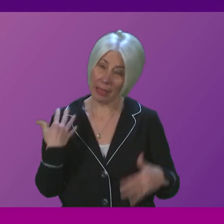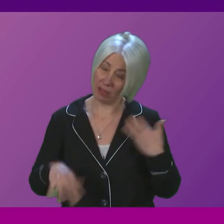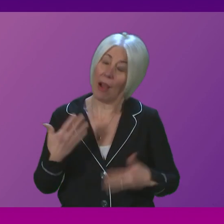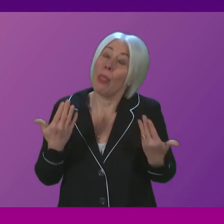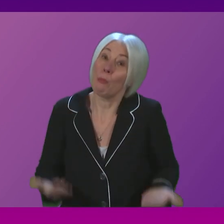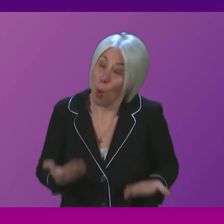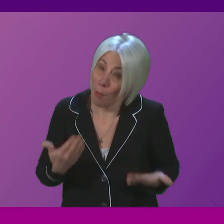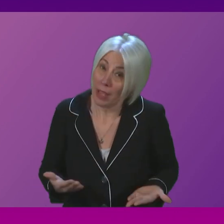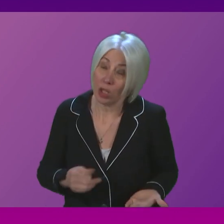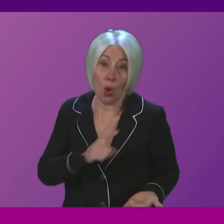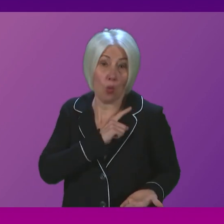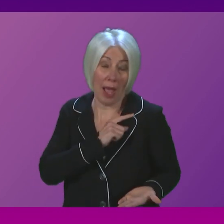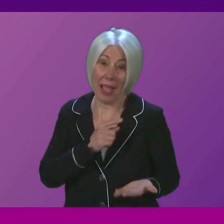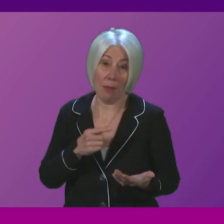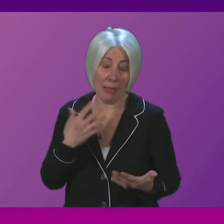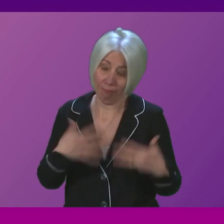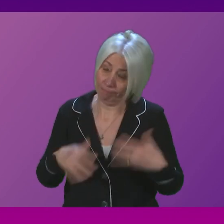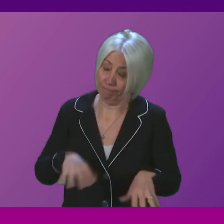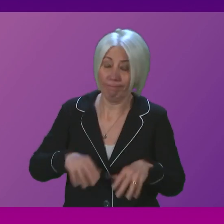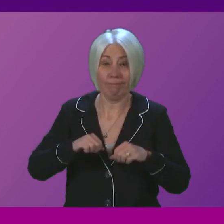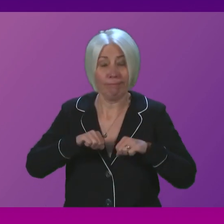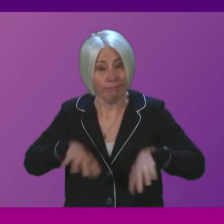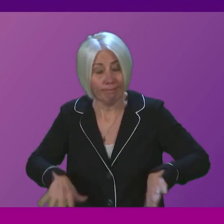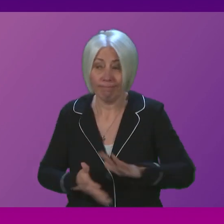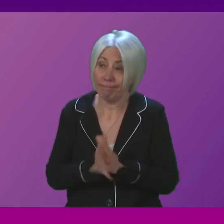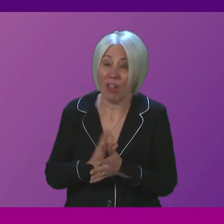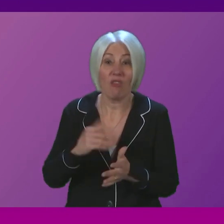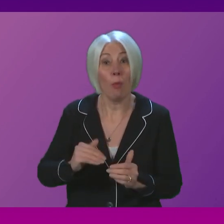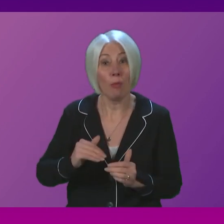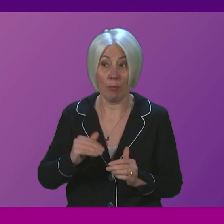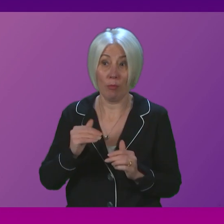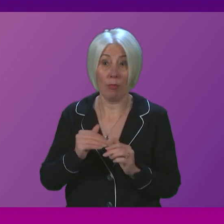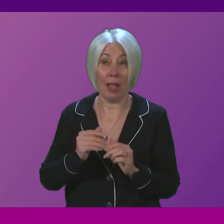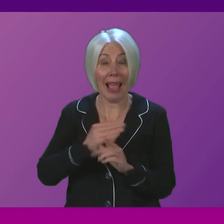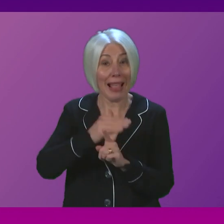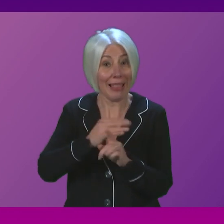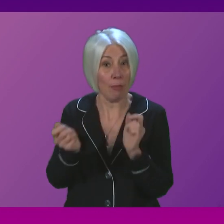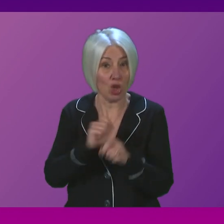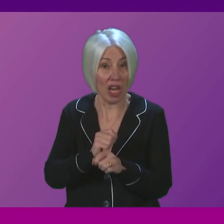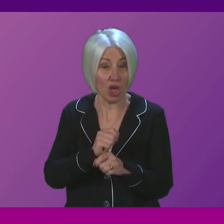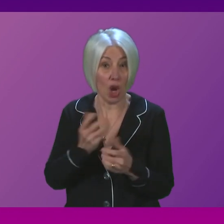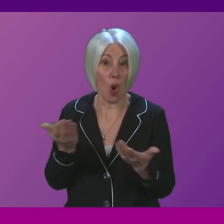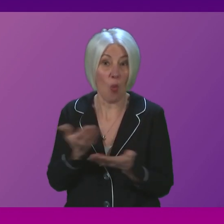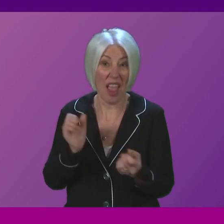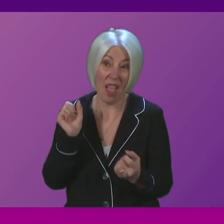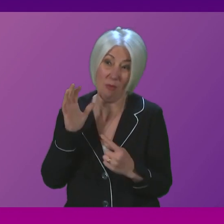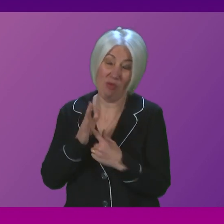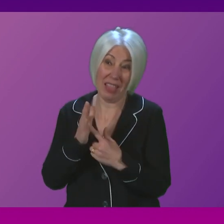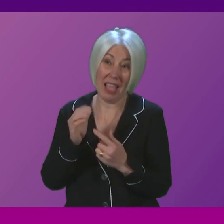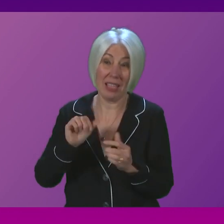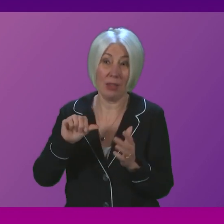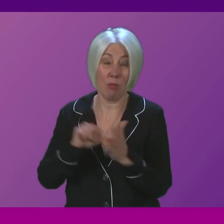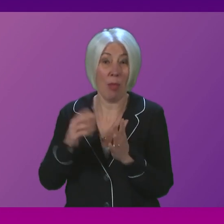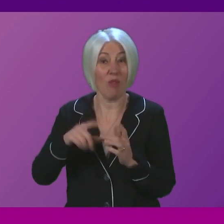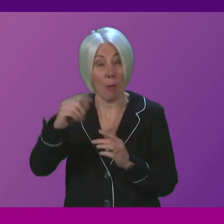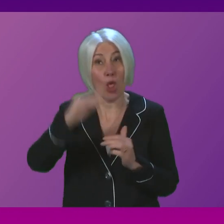caused by climate change largely caused by the global north so that's one of the big tests in my view of COP 27 and